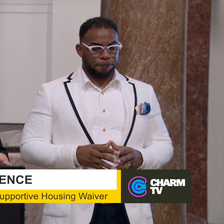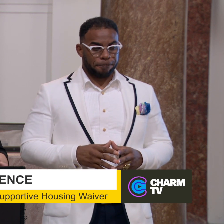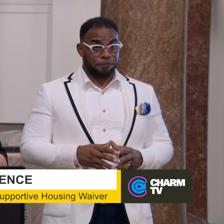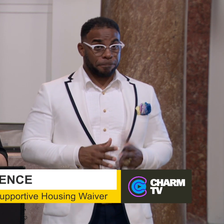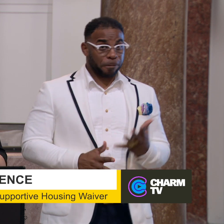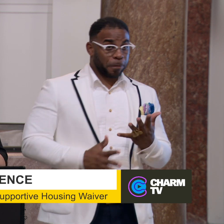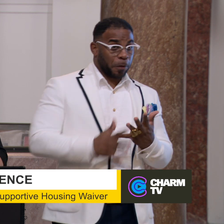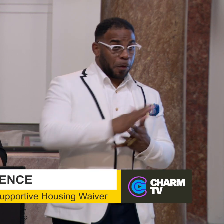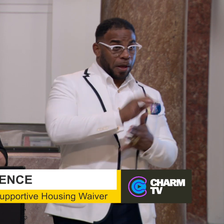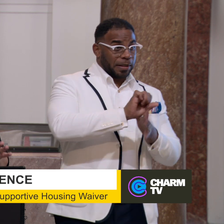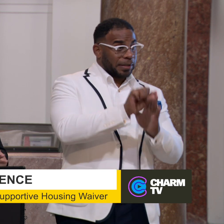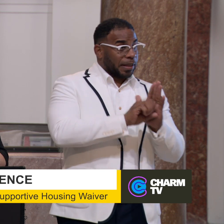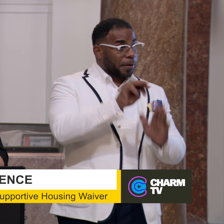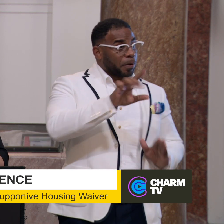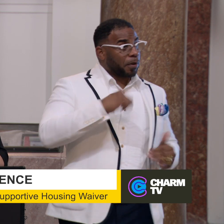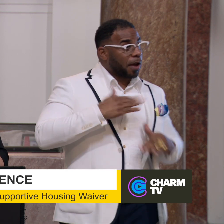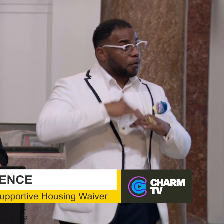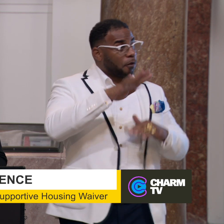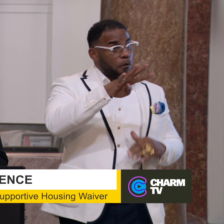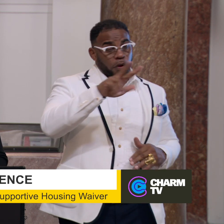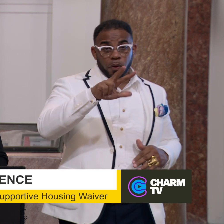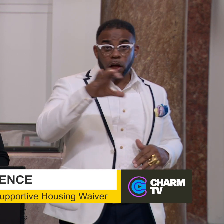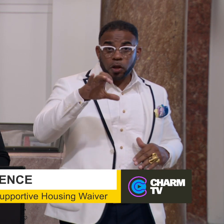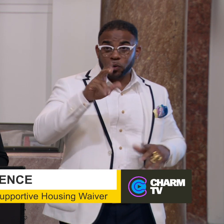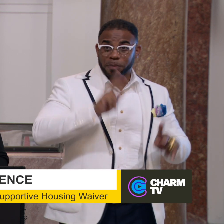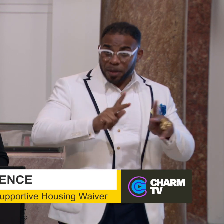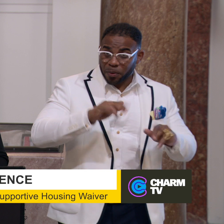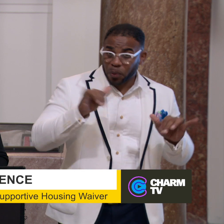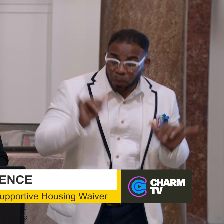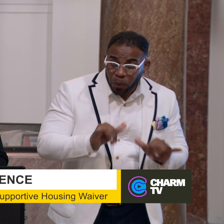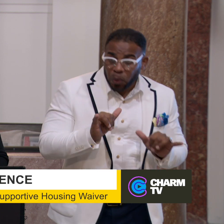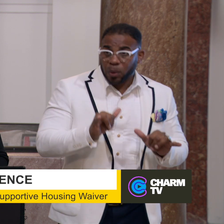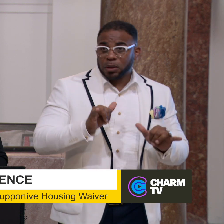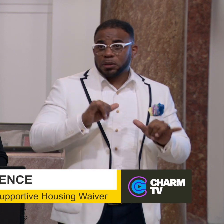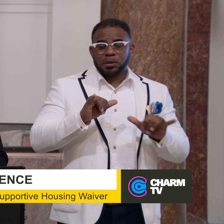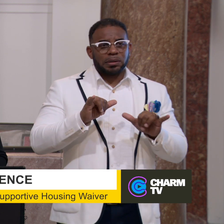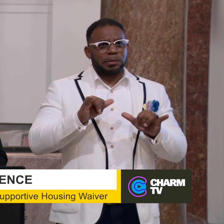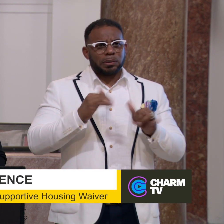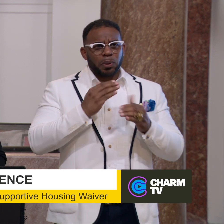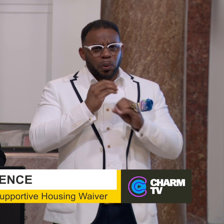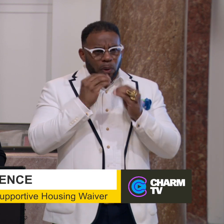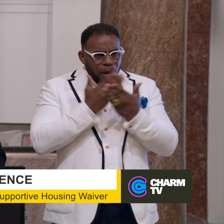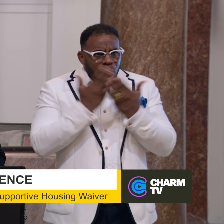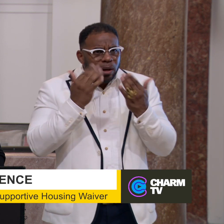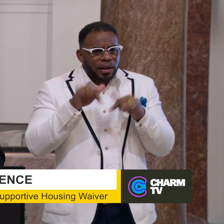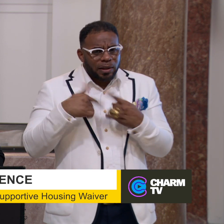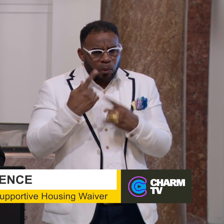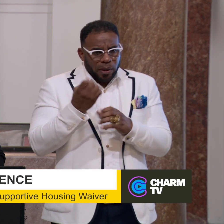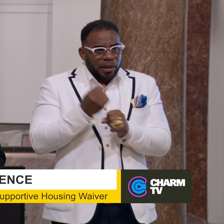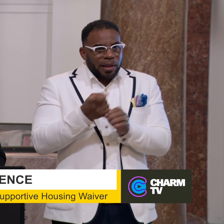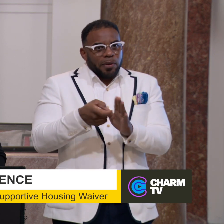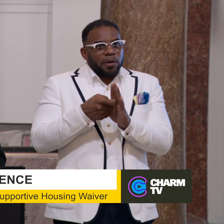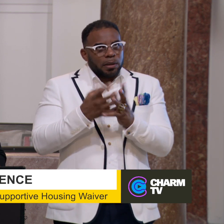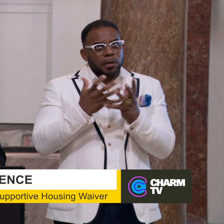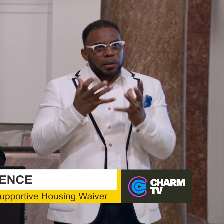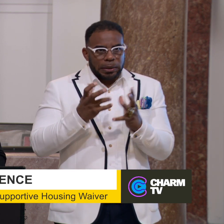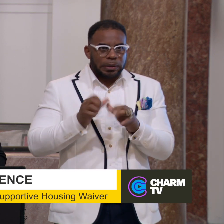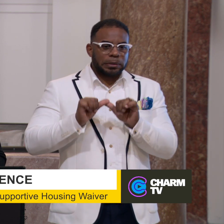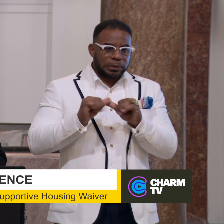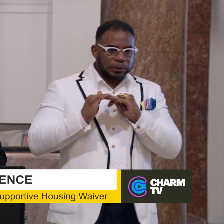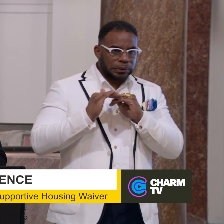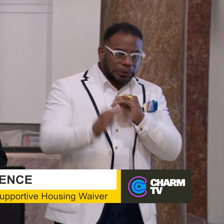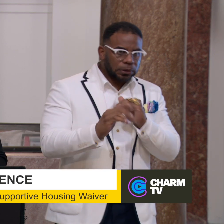Across the state of Maryland, we have over 4,300 people who are chronically homeless over the course of a year. And that requires a lot of